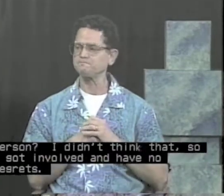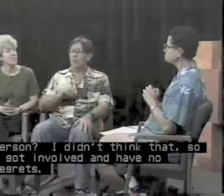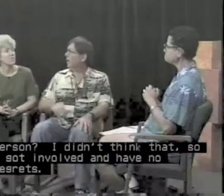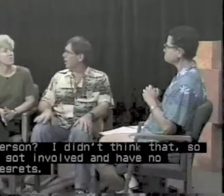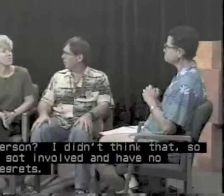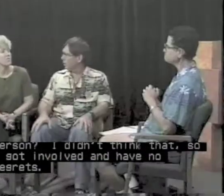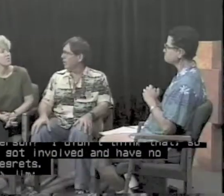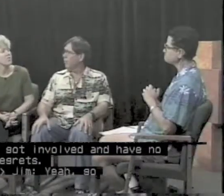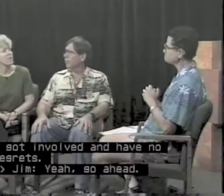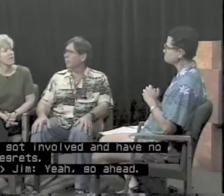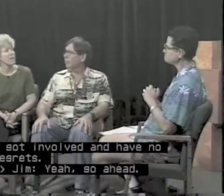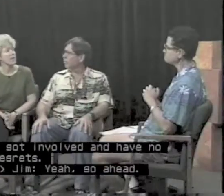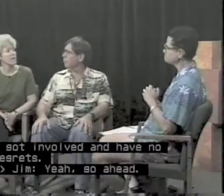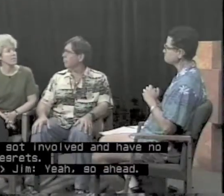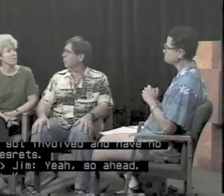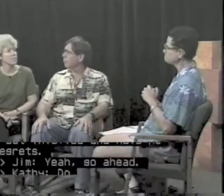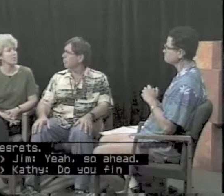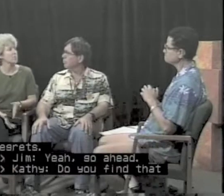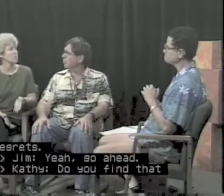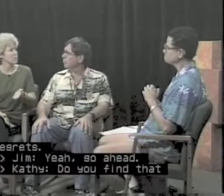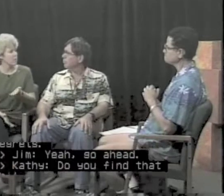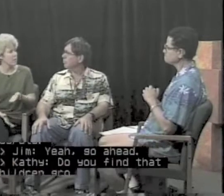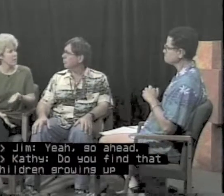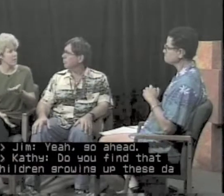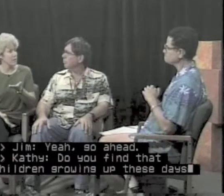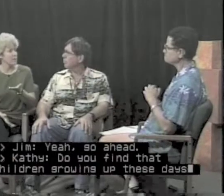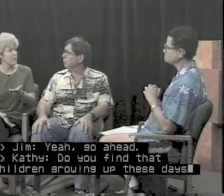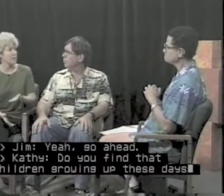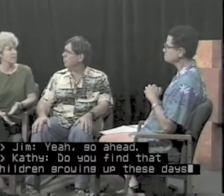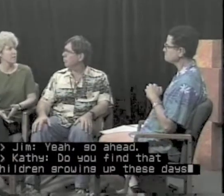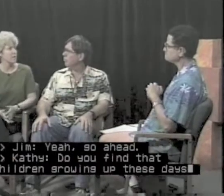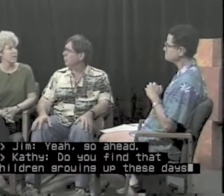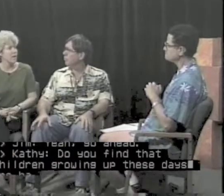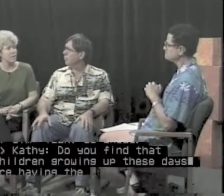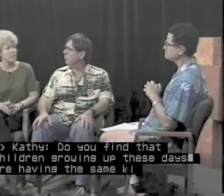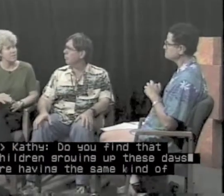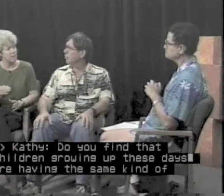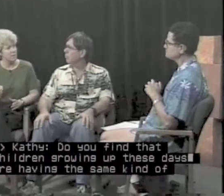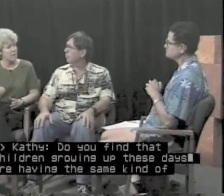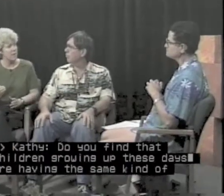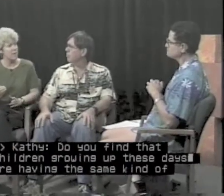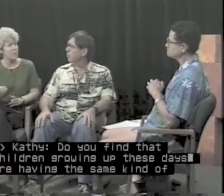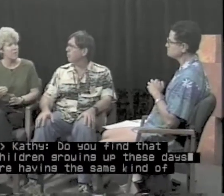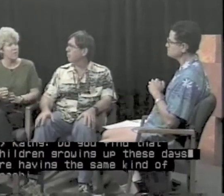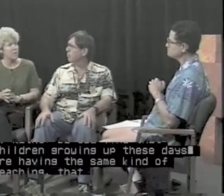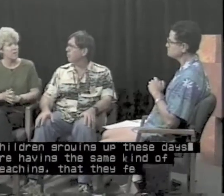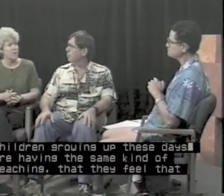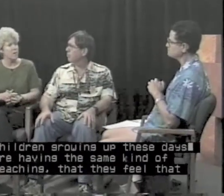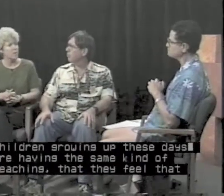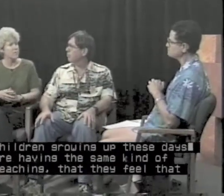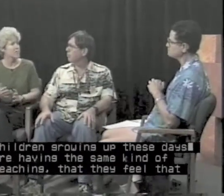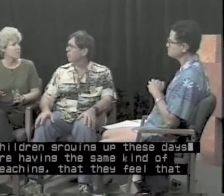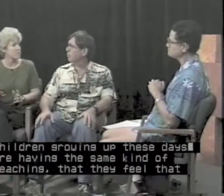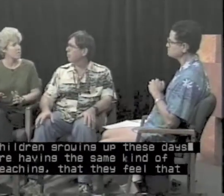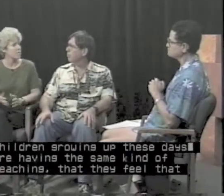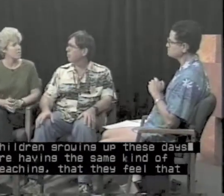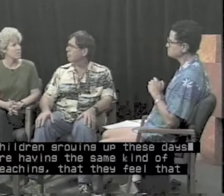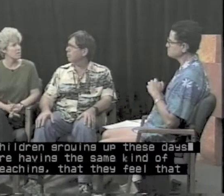Do you find that children growing up these days are having the same kind of teaching? That